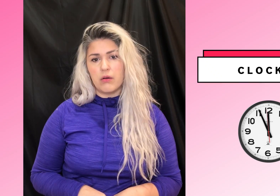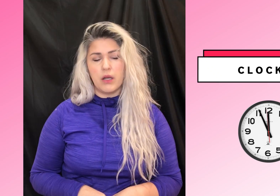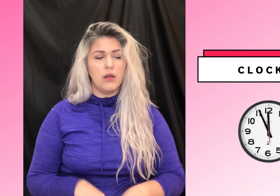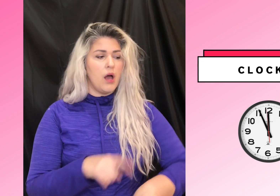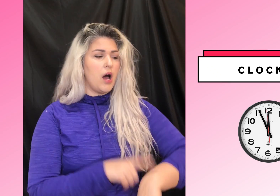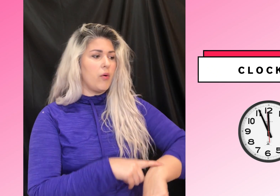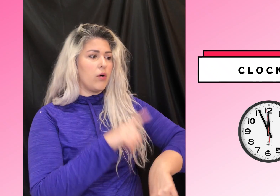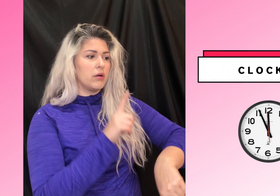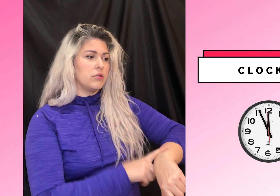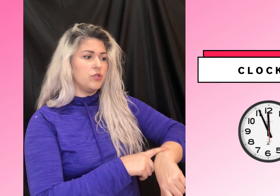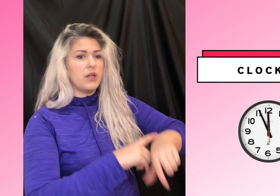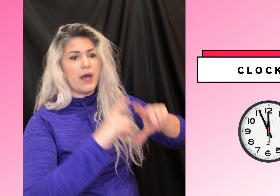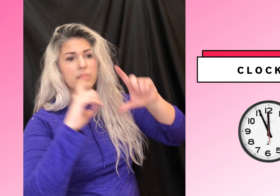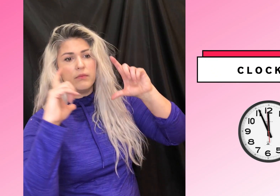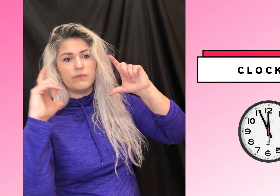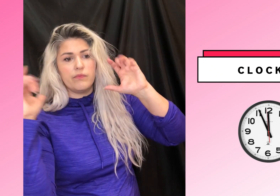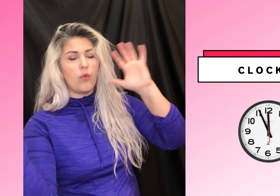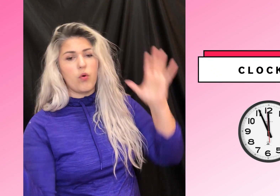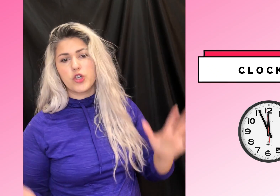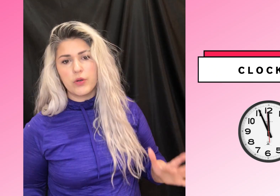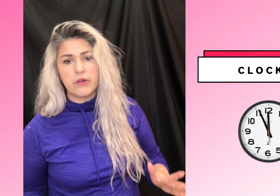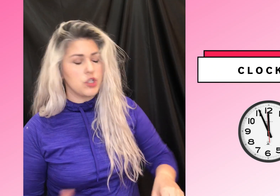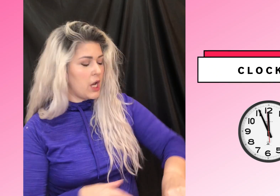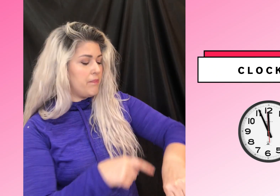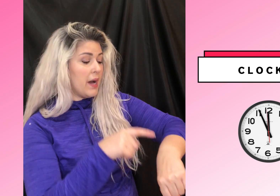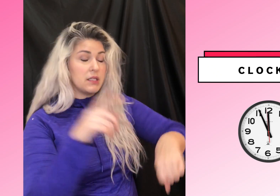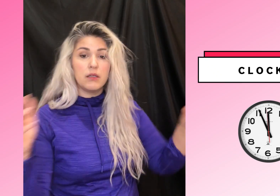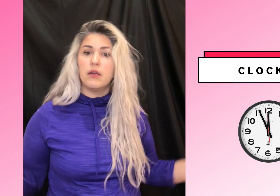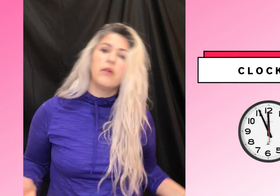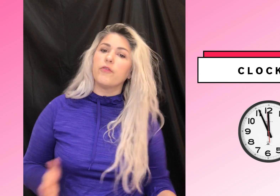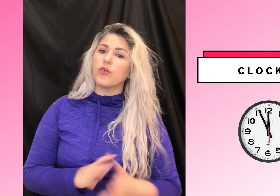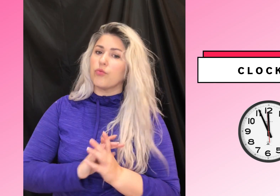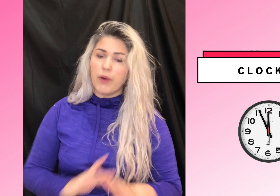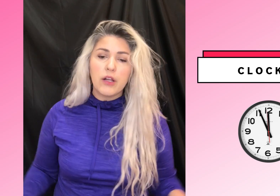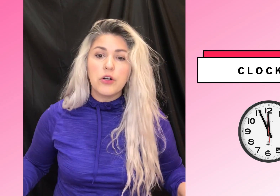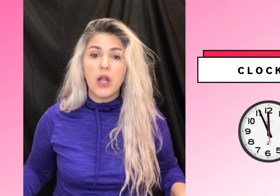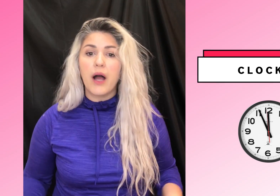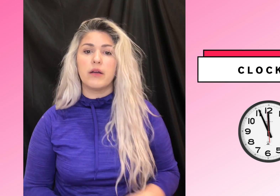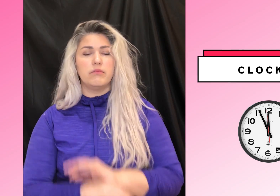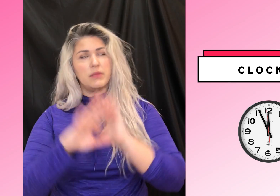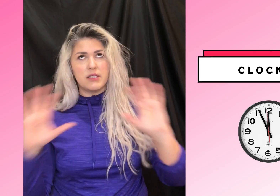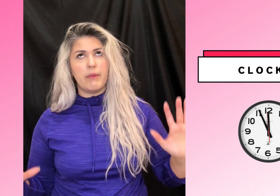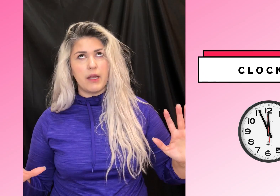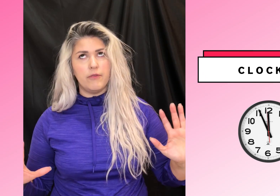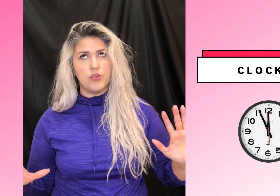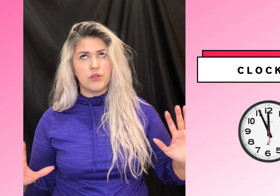Okay. Or do that or show a different shape. But for a regular clock, let's not make it confusing,